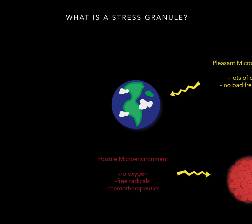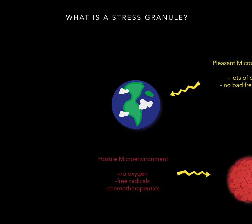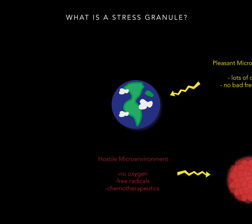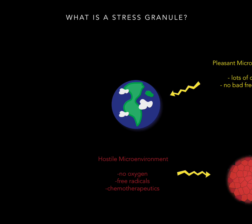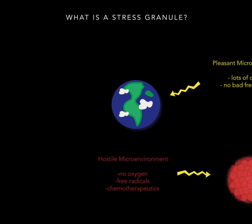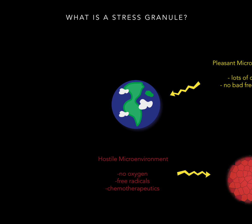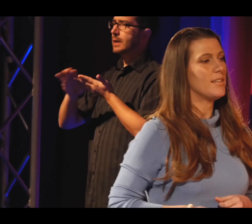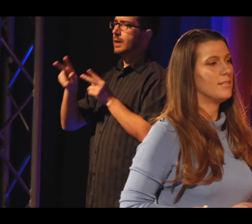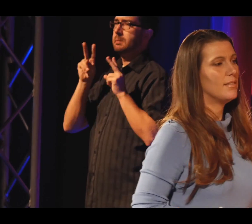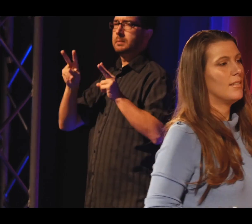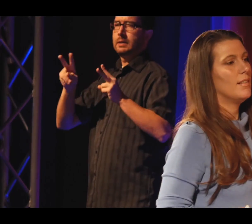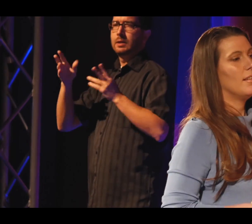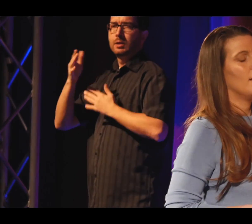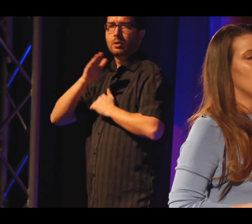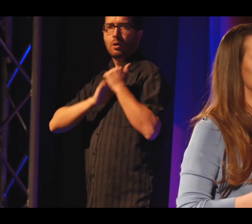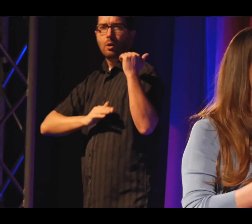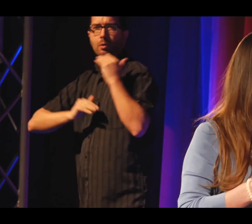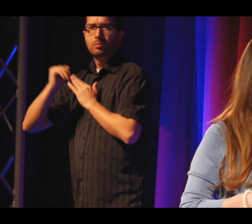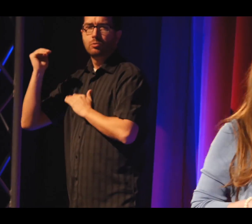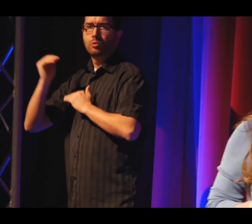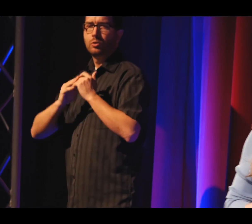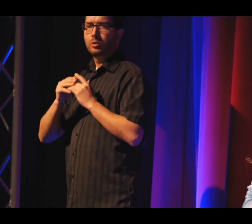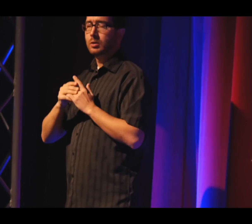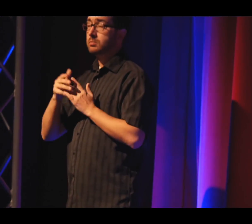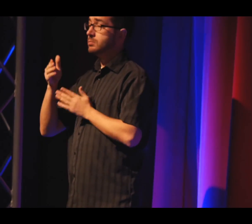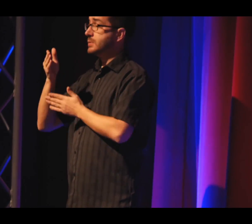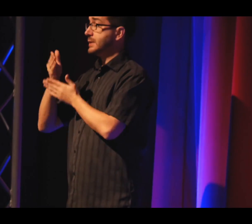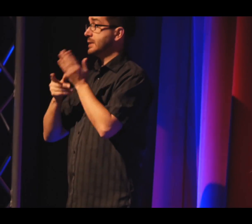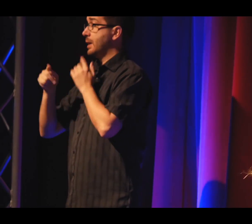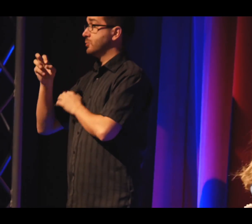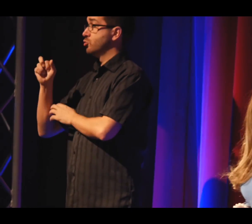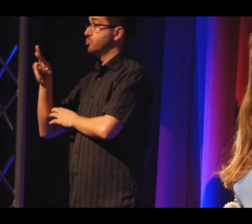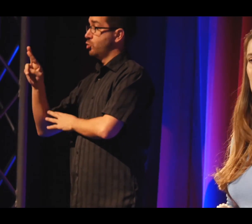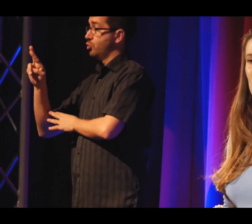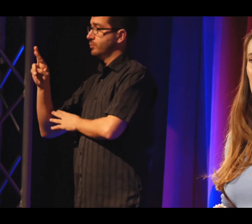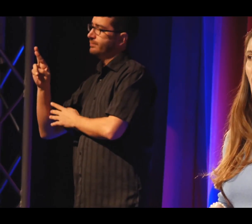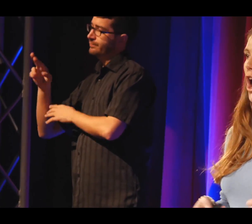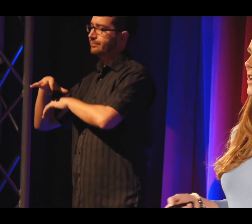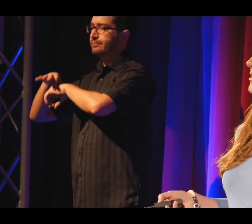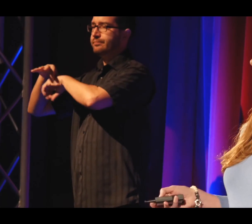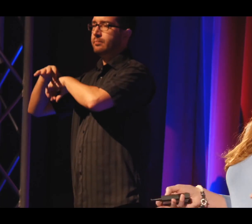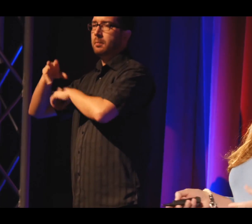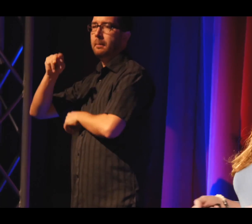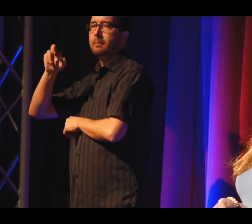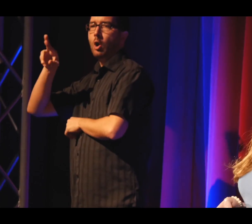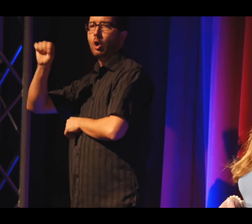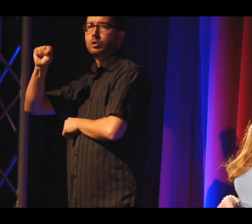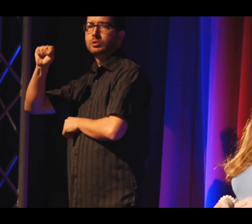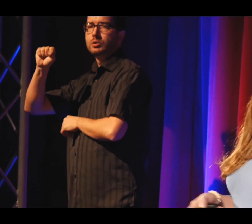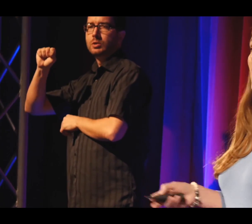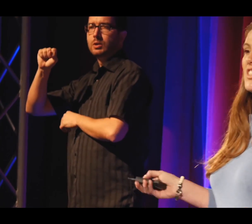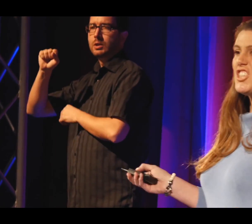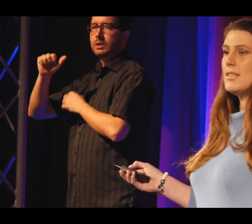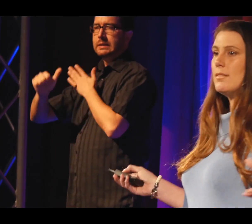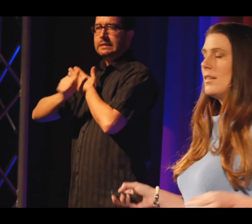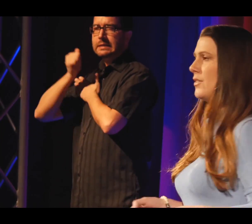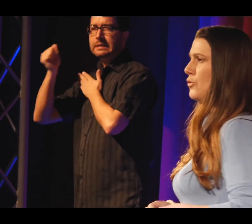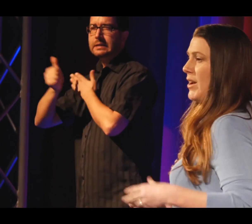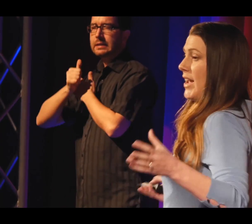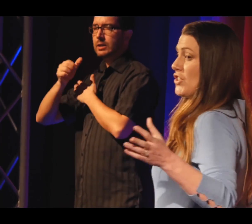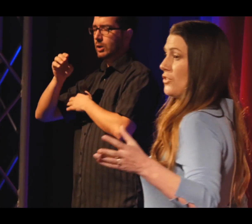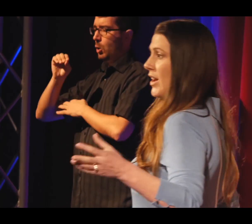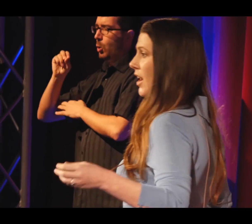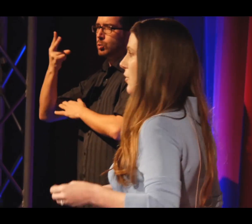These tumor cells are easy to treat. And some tumor cells live on Mars. They live in a very hostile environment. There's no oxygen,